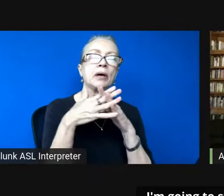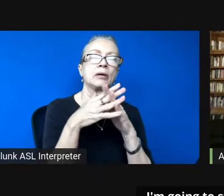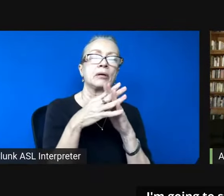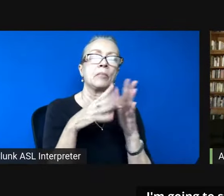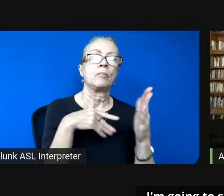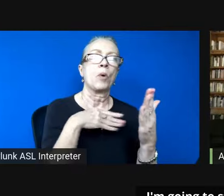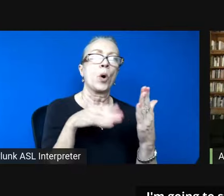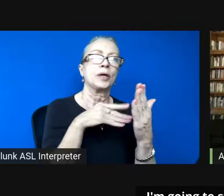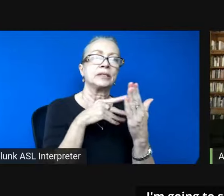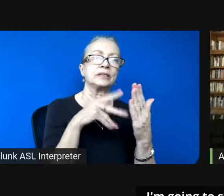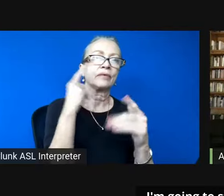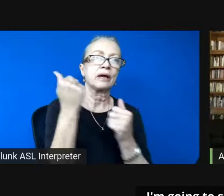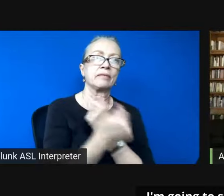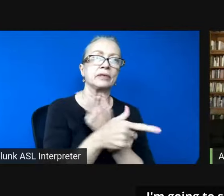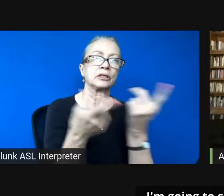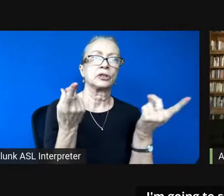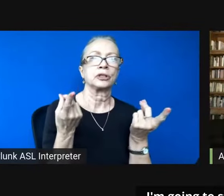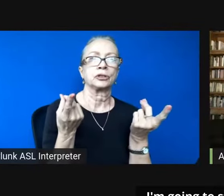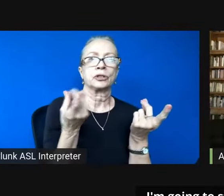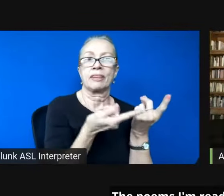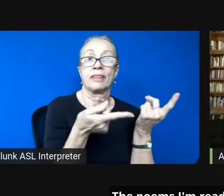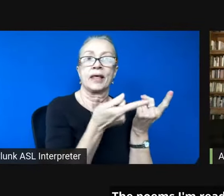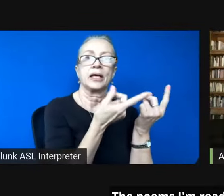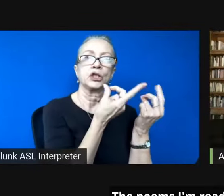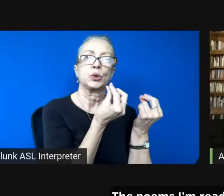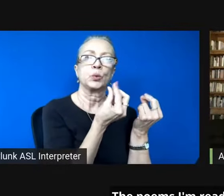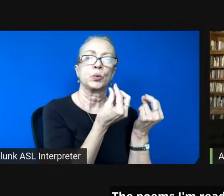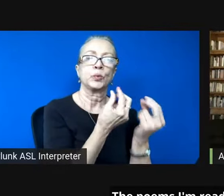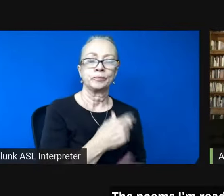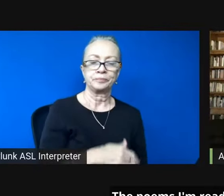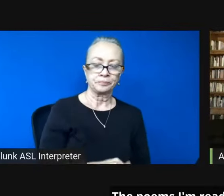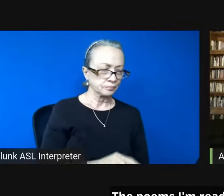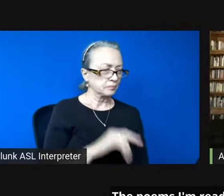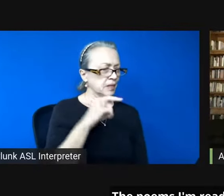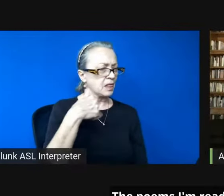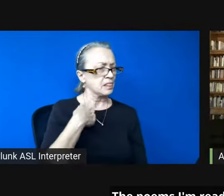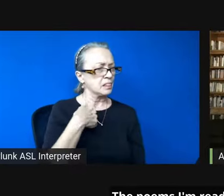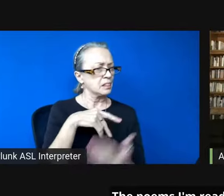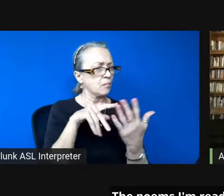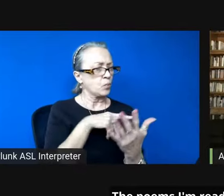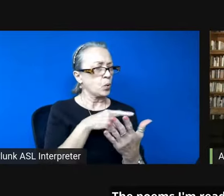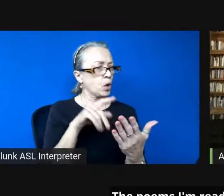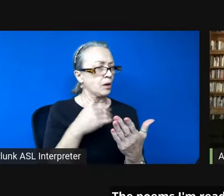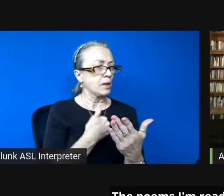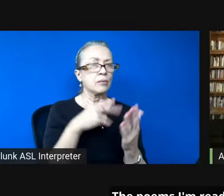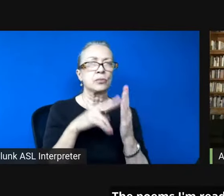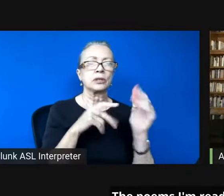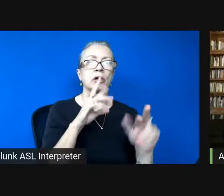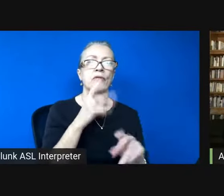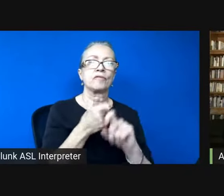going to start by making a few remarks the poems I'm reading from the glass constellation